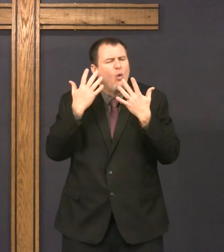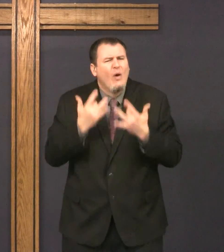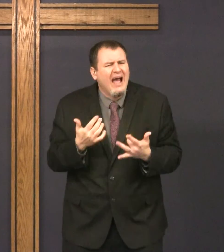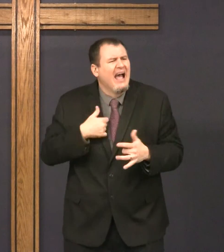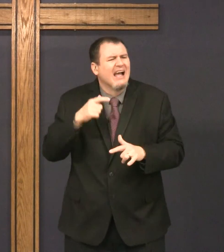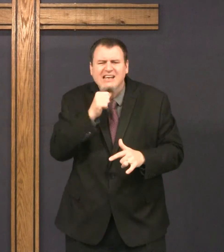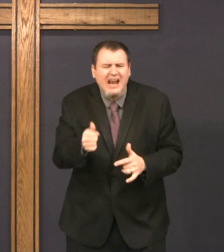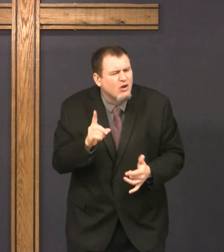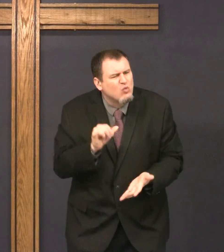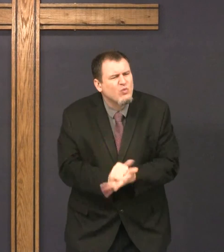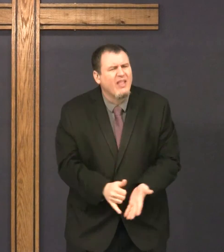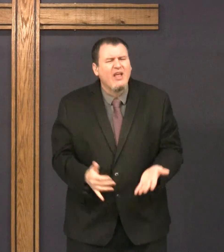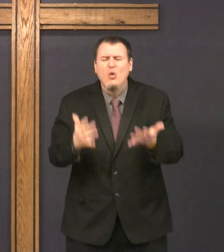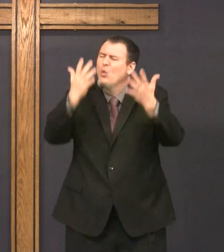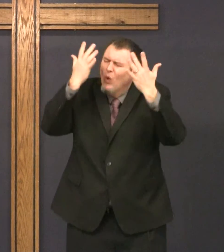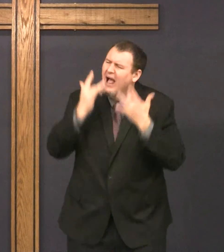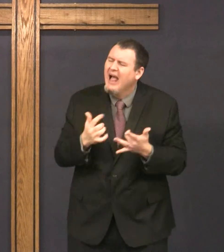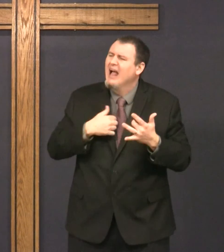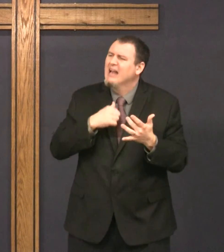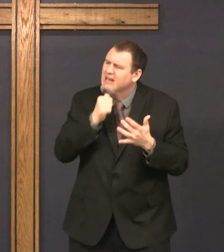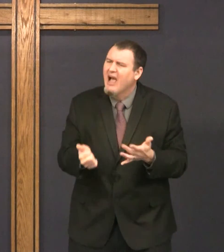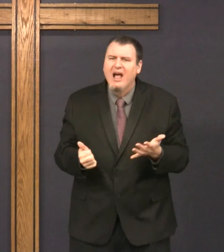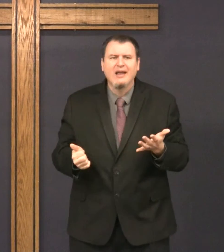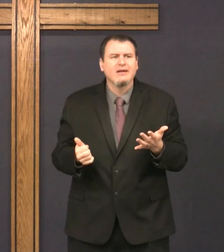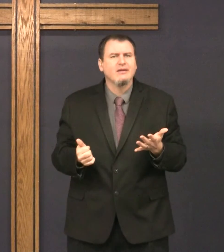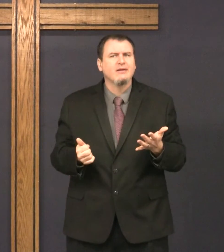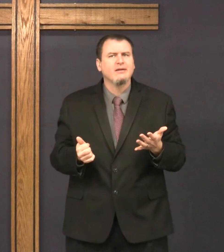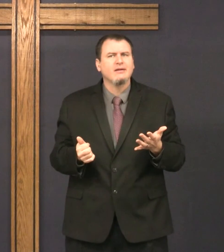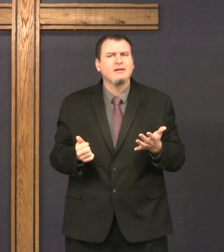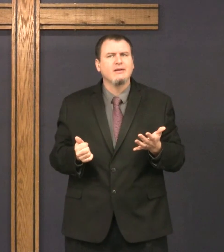Why? Why didn't I do that? Why not?